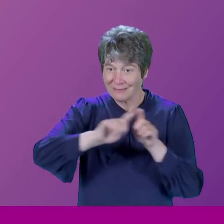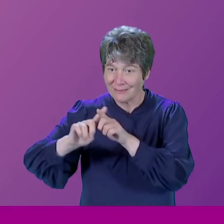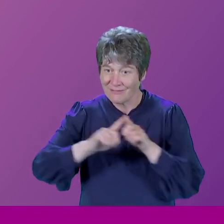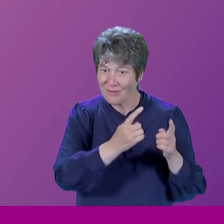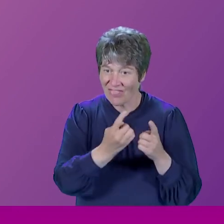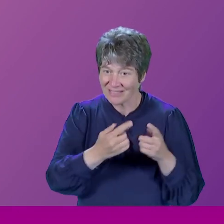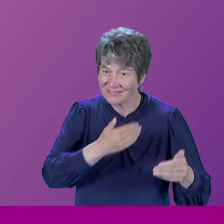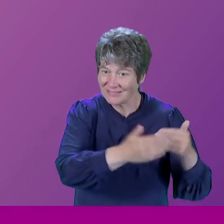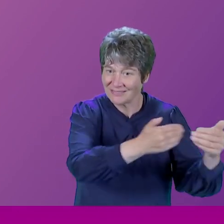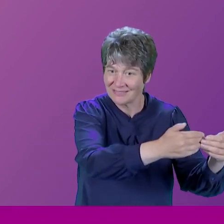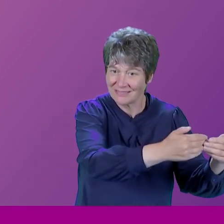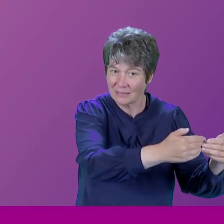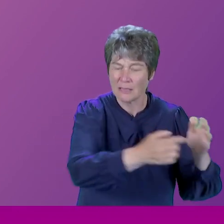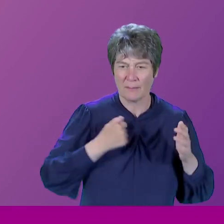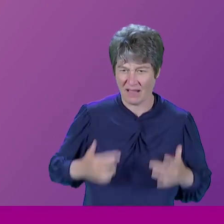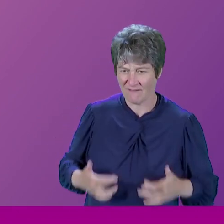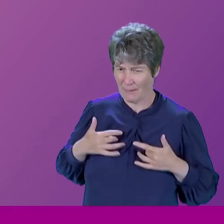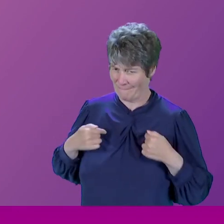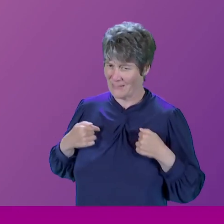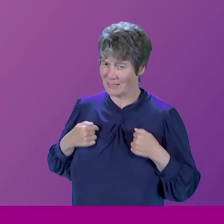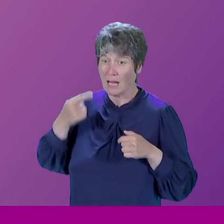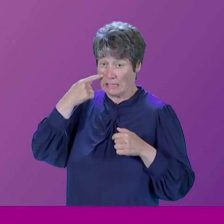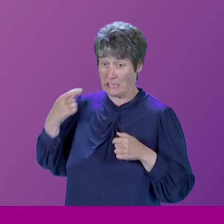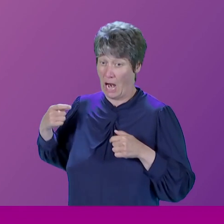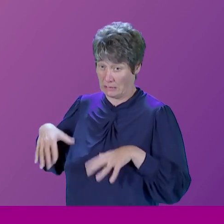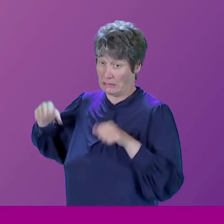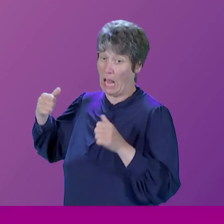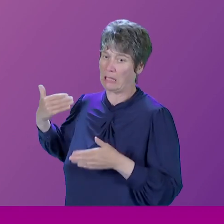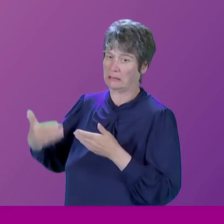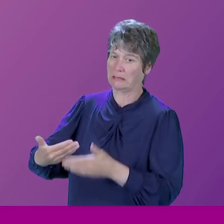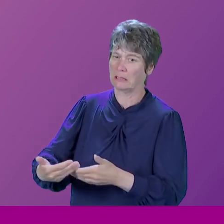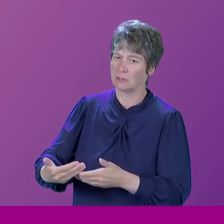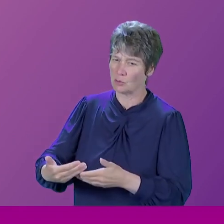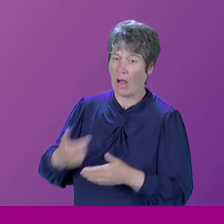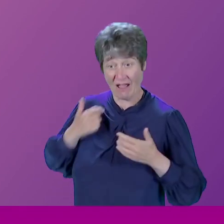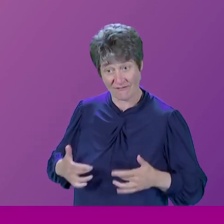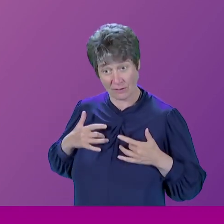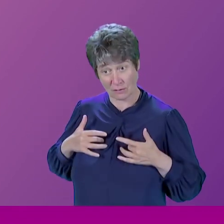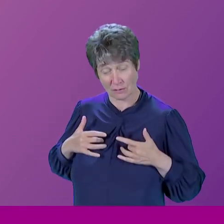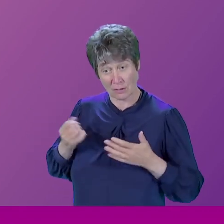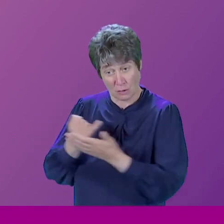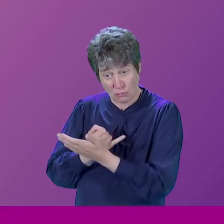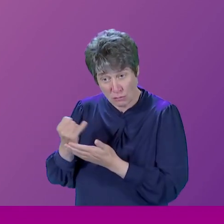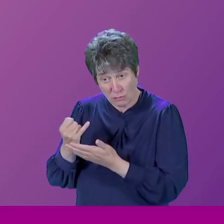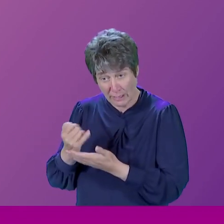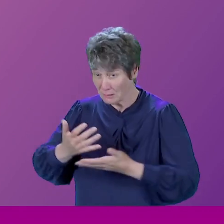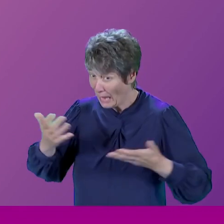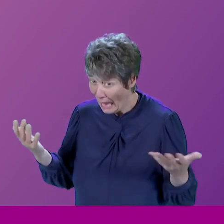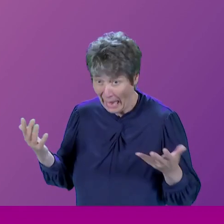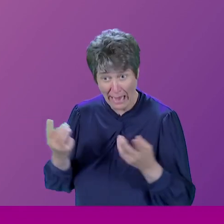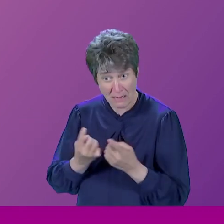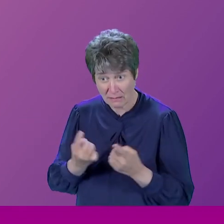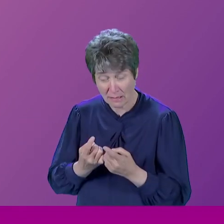me very early. So, in a general way, that is what I would regret. Not that I could have done anything differently